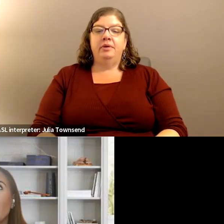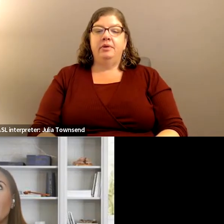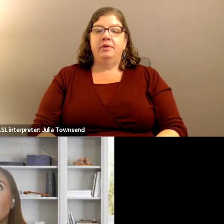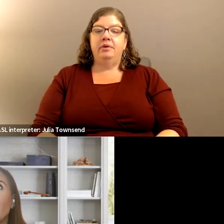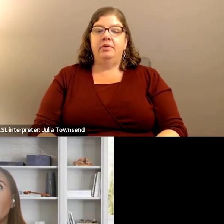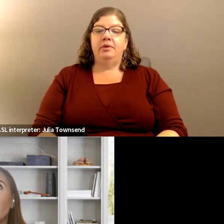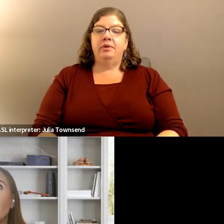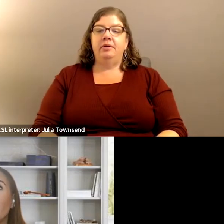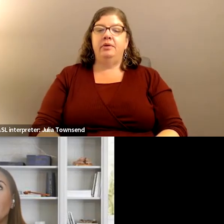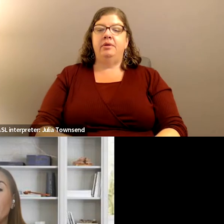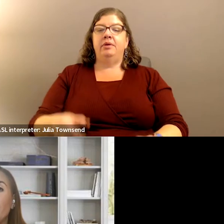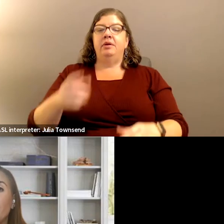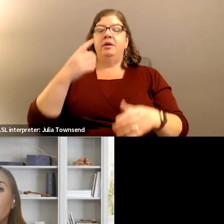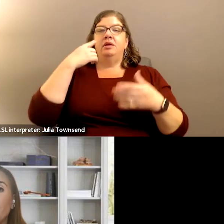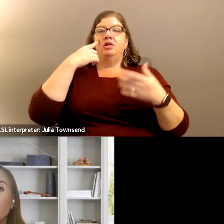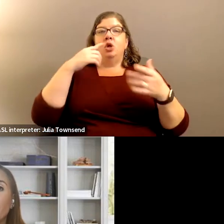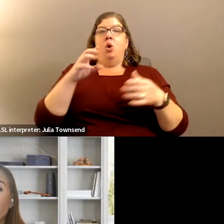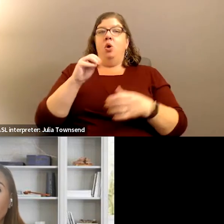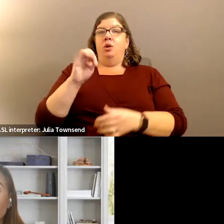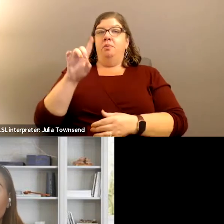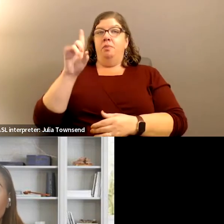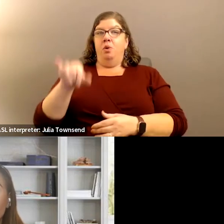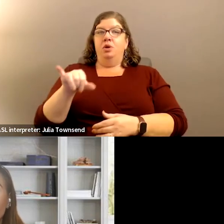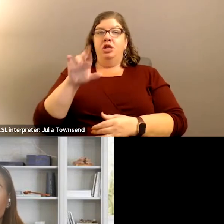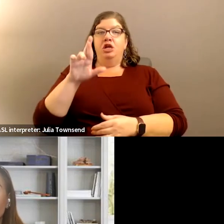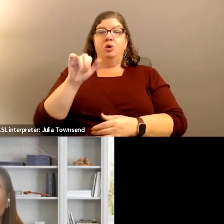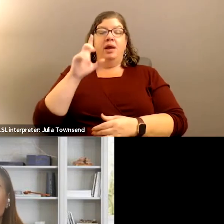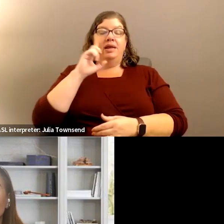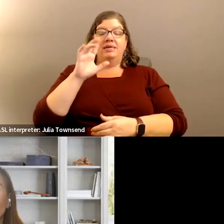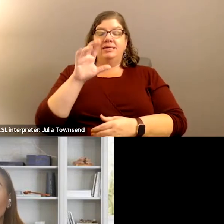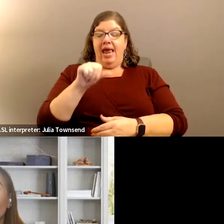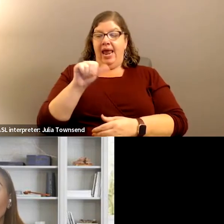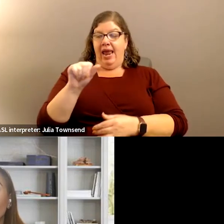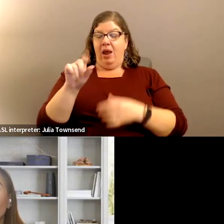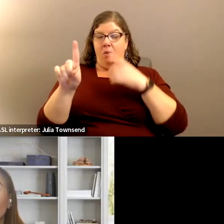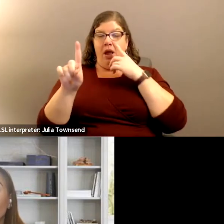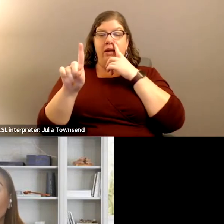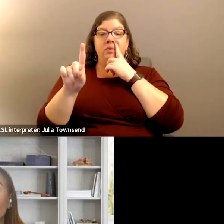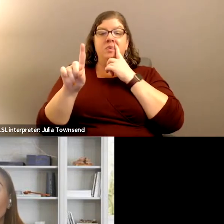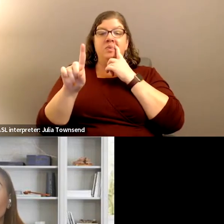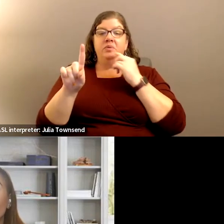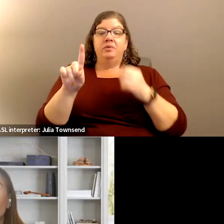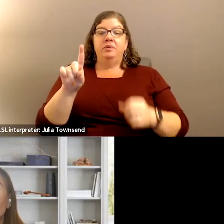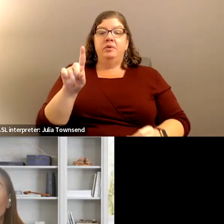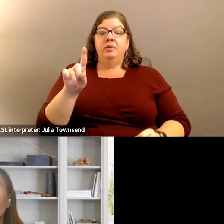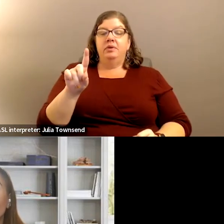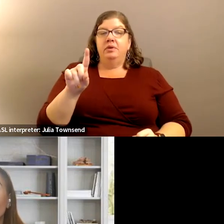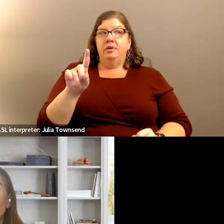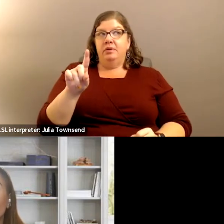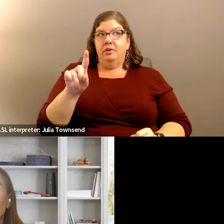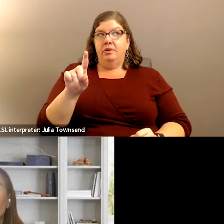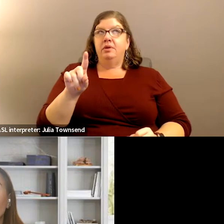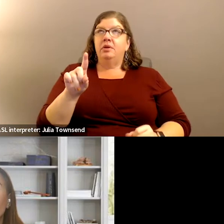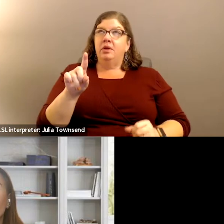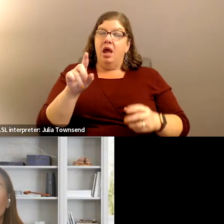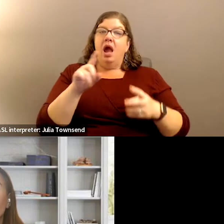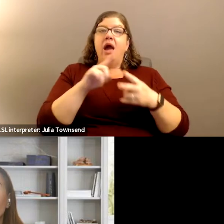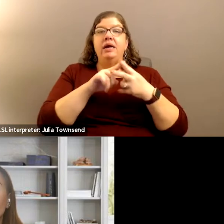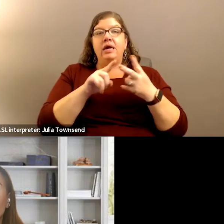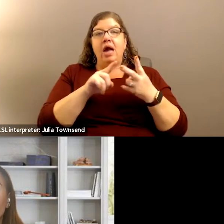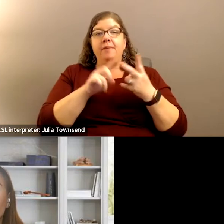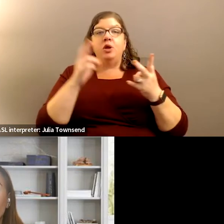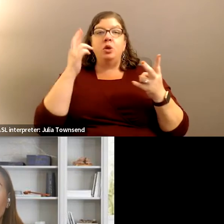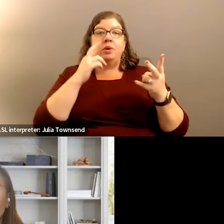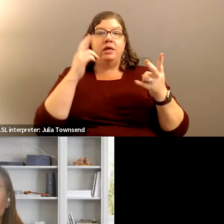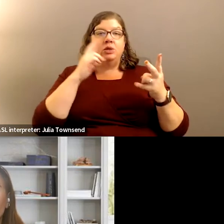So, our Moody's rating is AA-1, and one of the things, well, a couple of the reasons that we